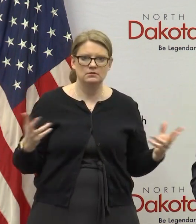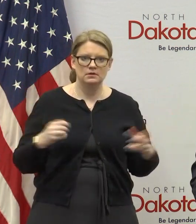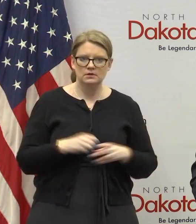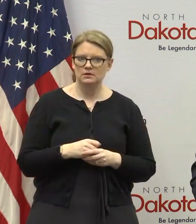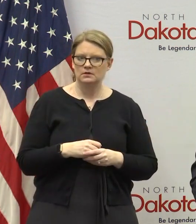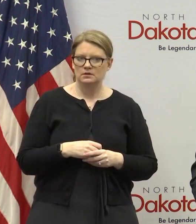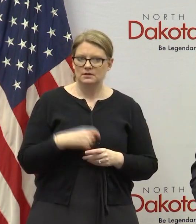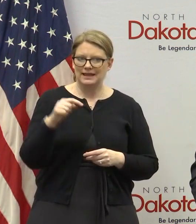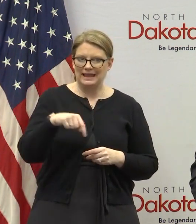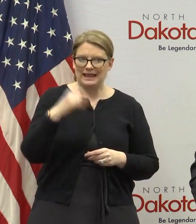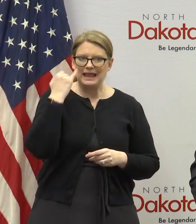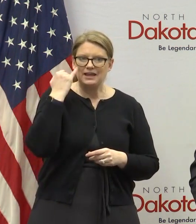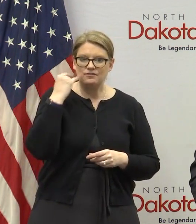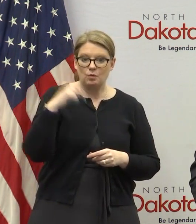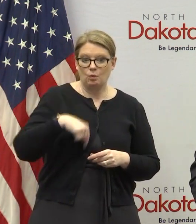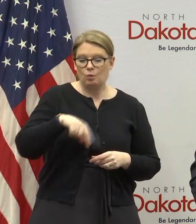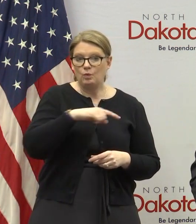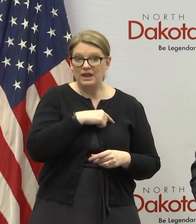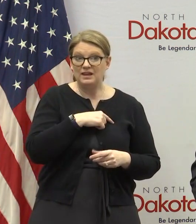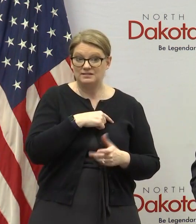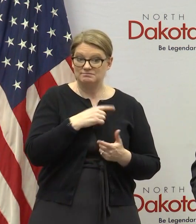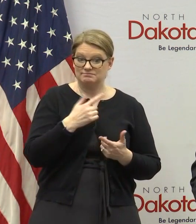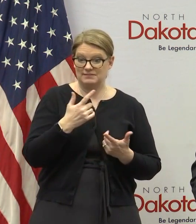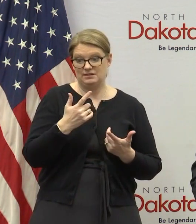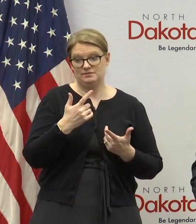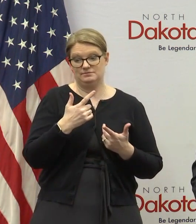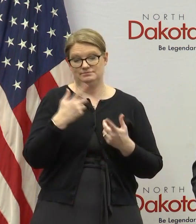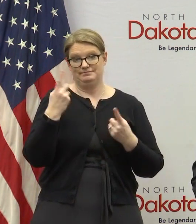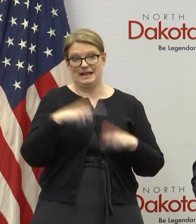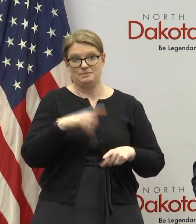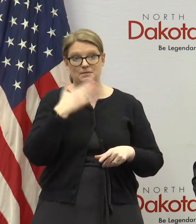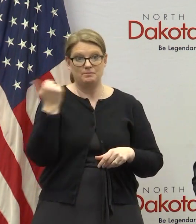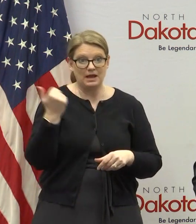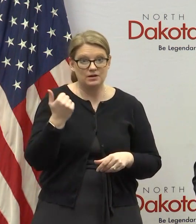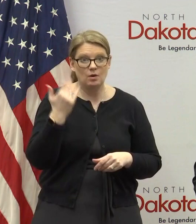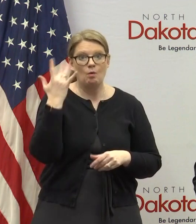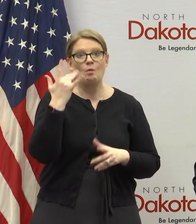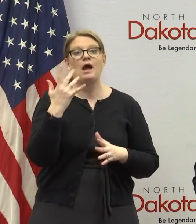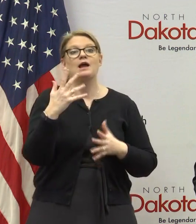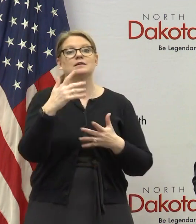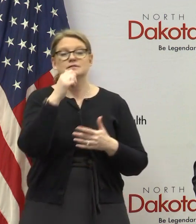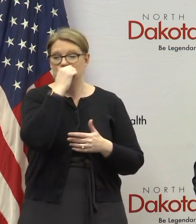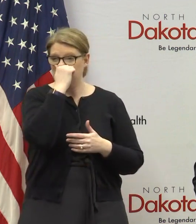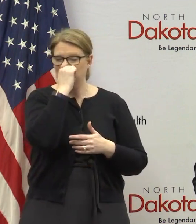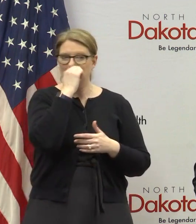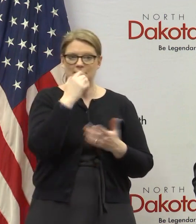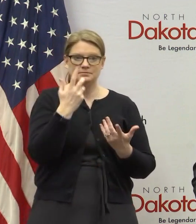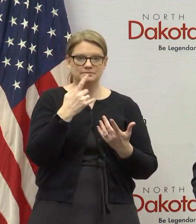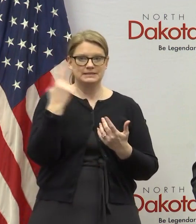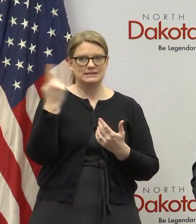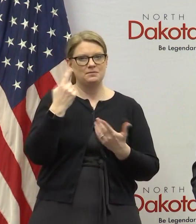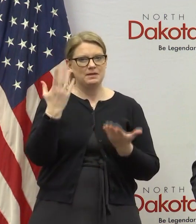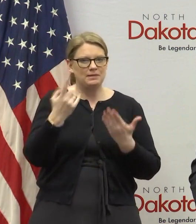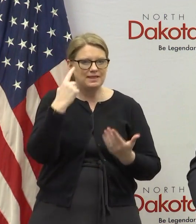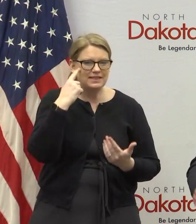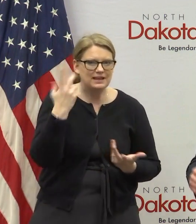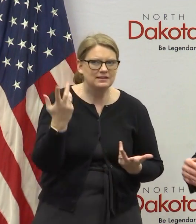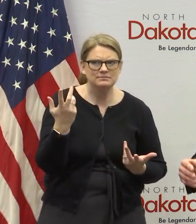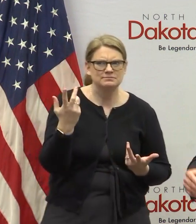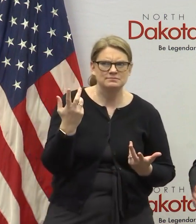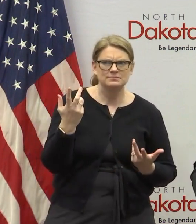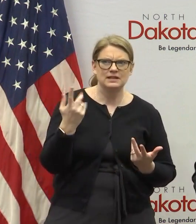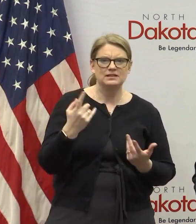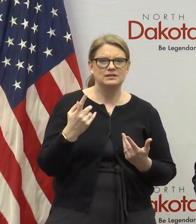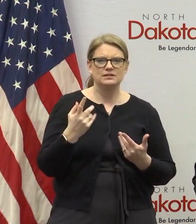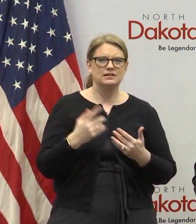out of this better than anybody else it'll be because social distancing policies were put in aggressively in other places and somebody might say oh well then you know